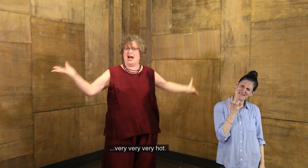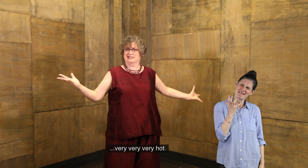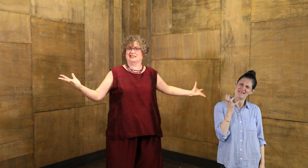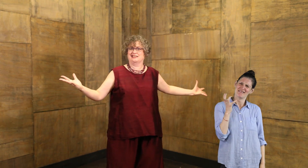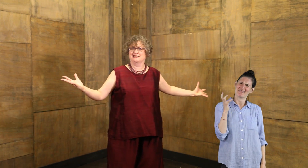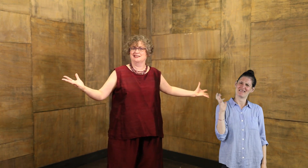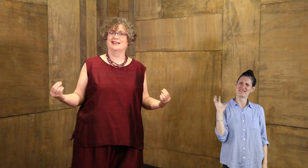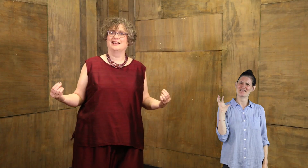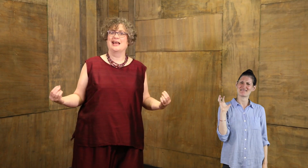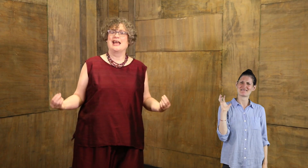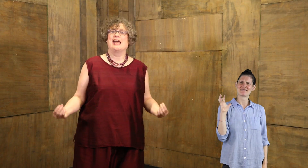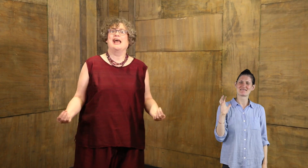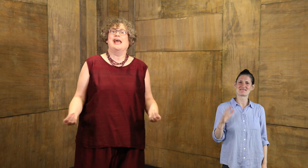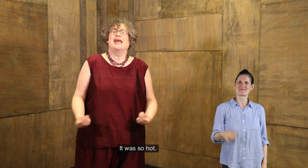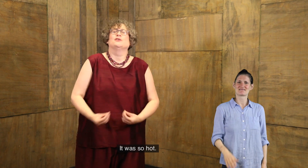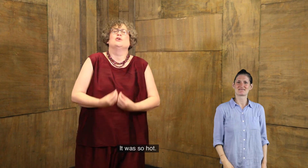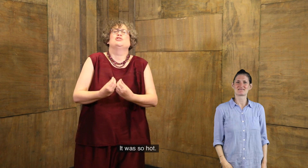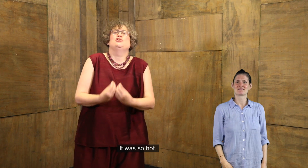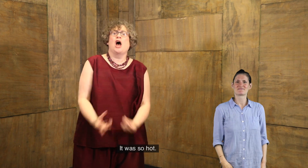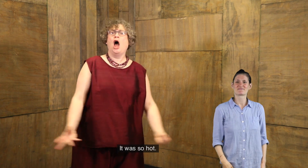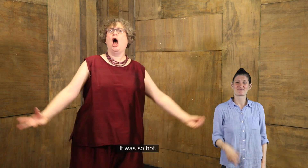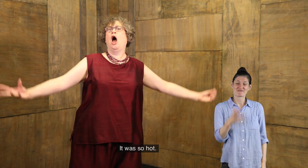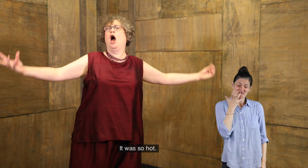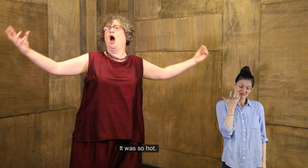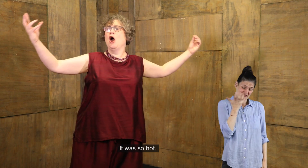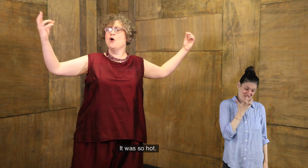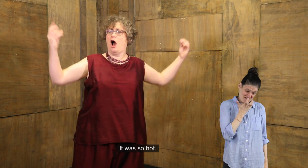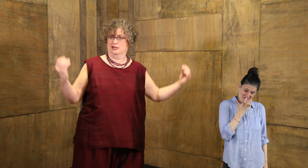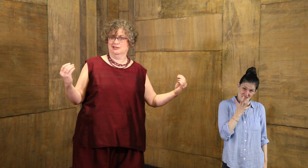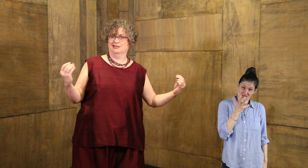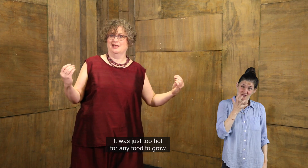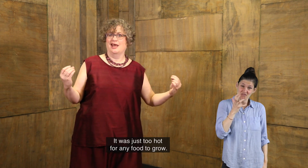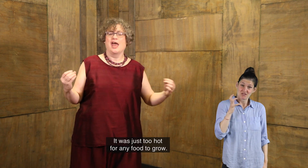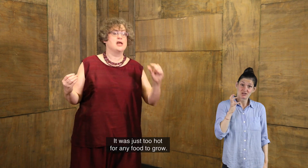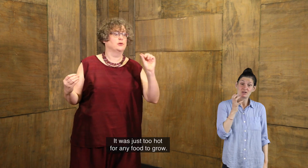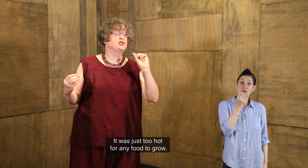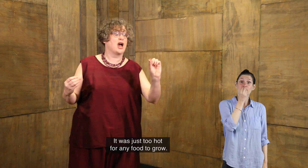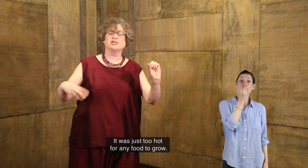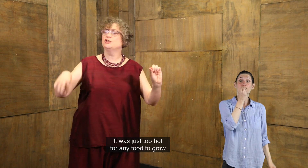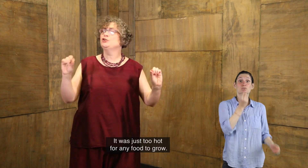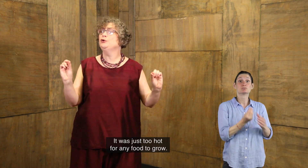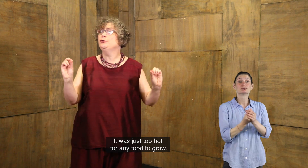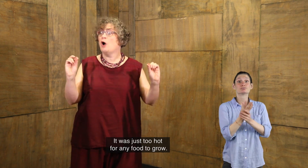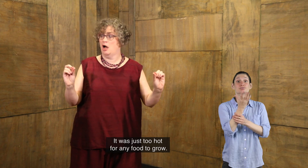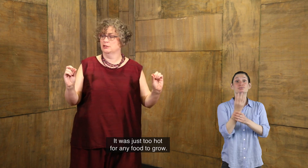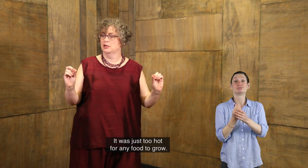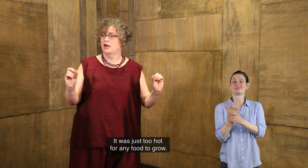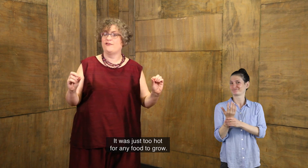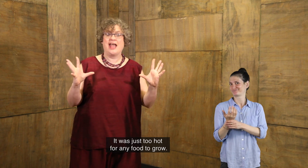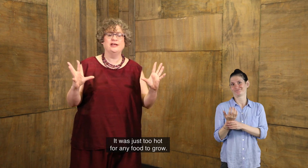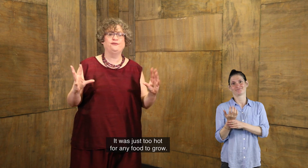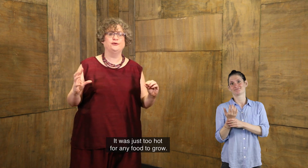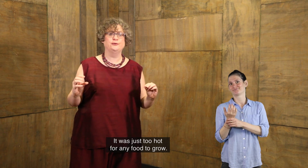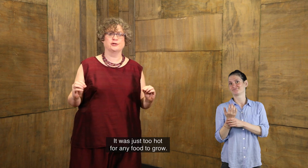hot. It was so hot. It was just too hot